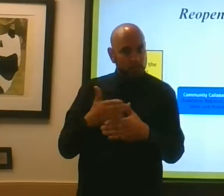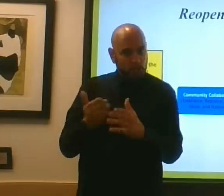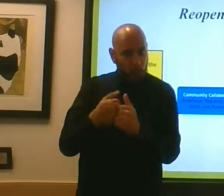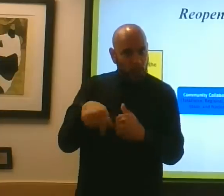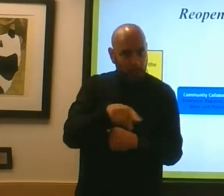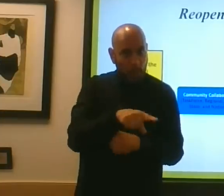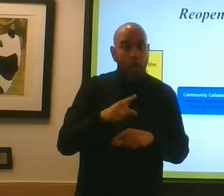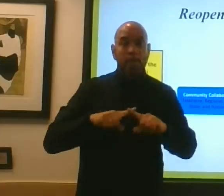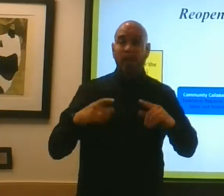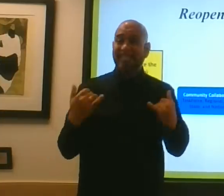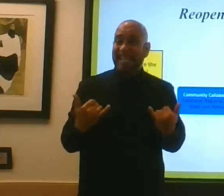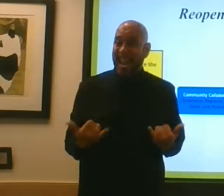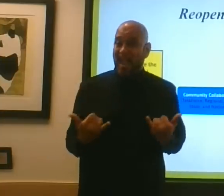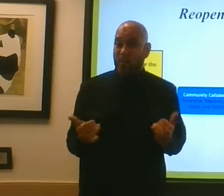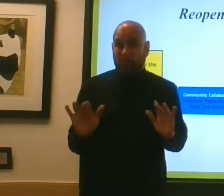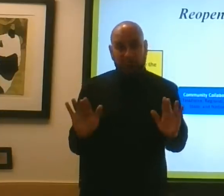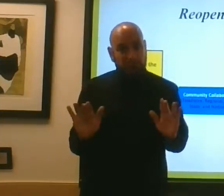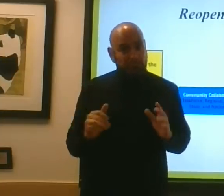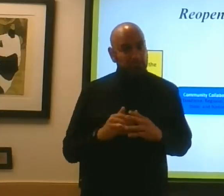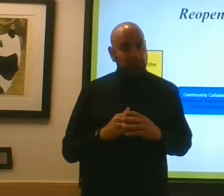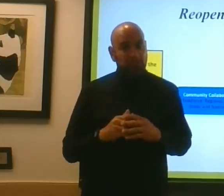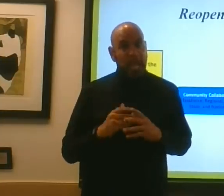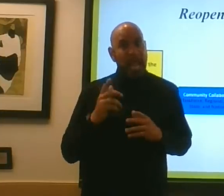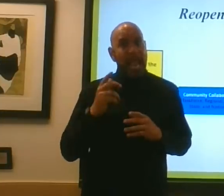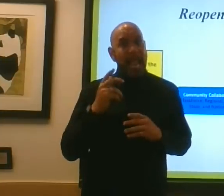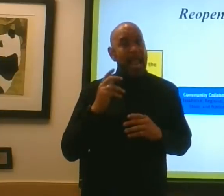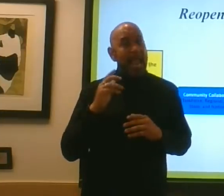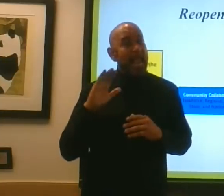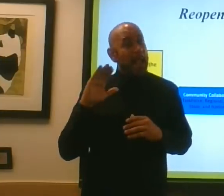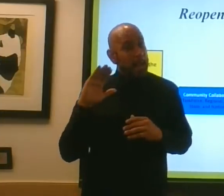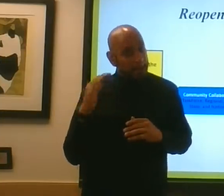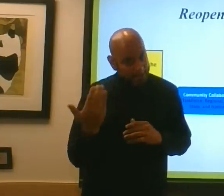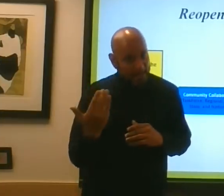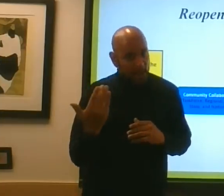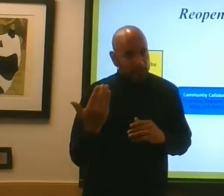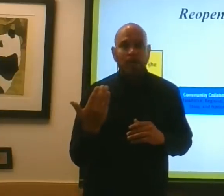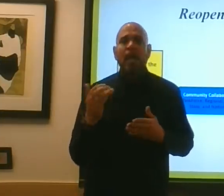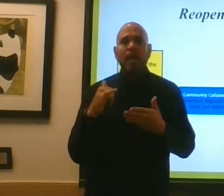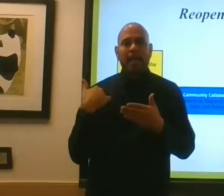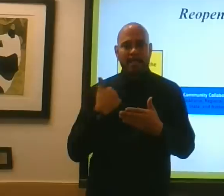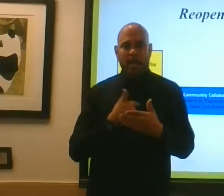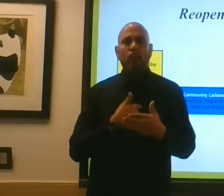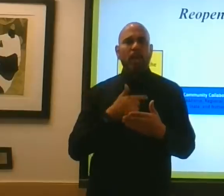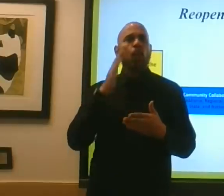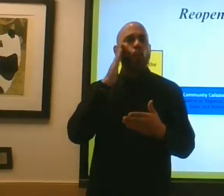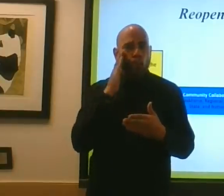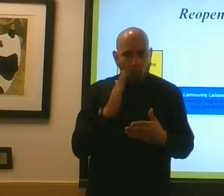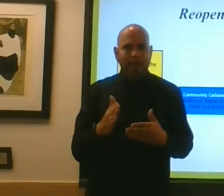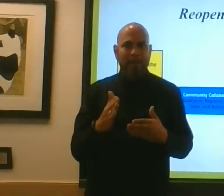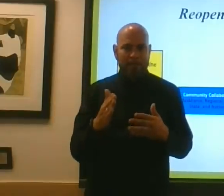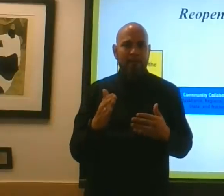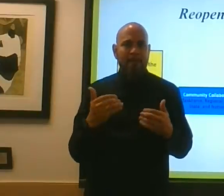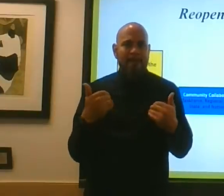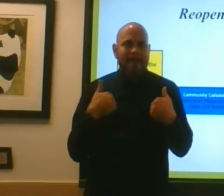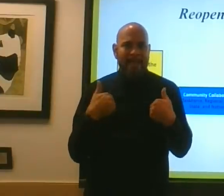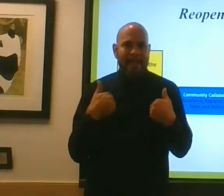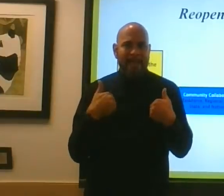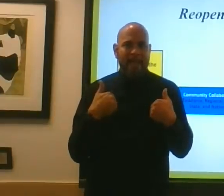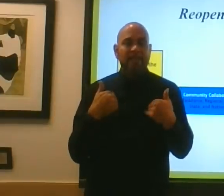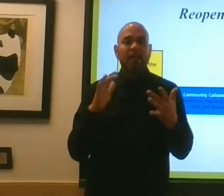But right now, it appears to be the case that we're leaning towards a